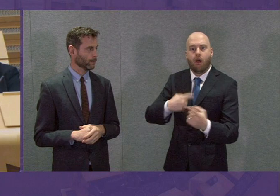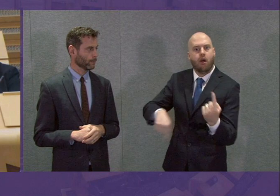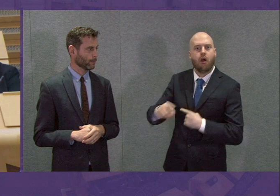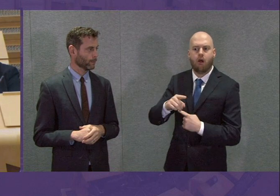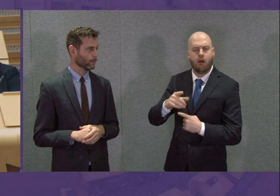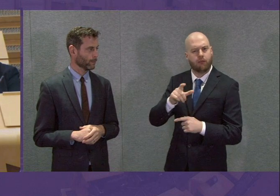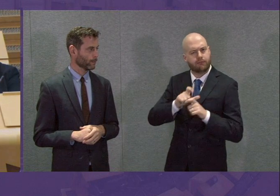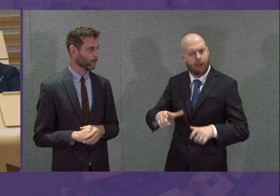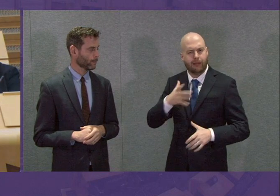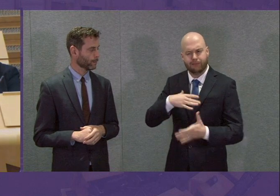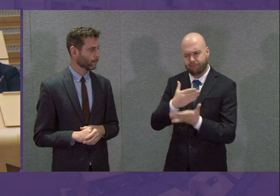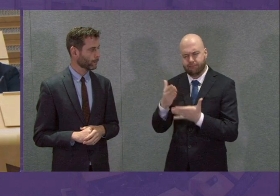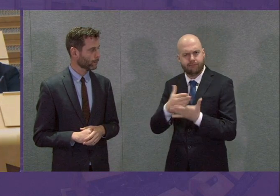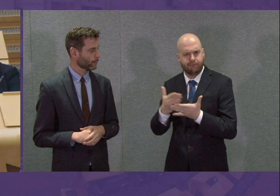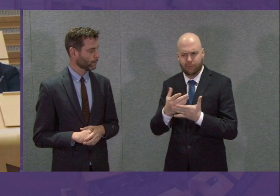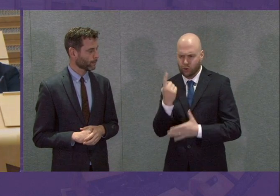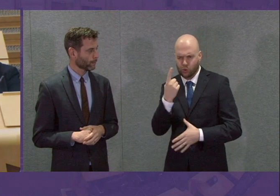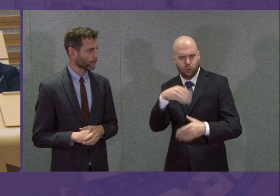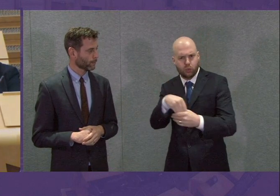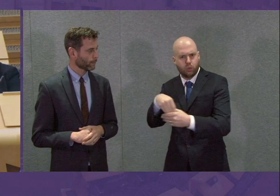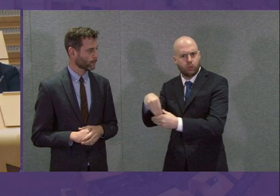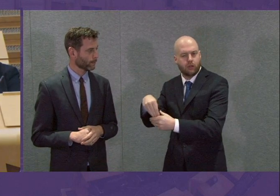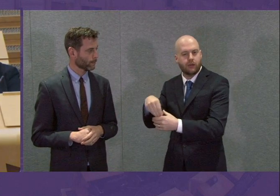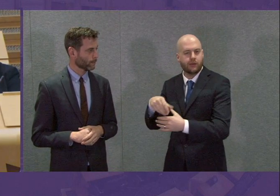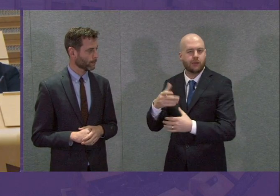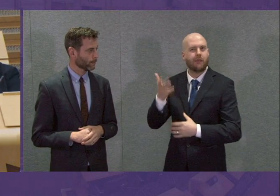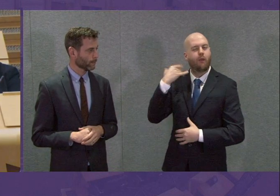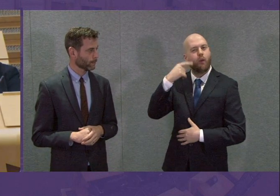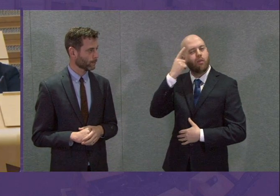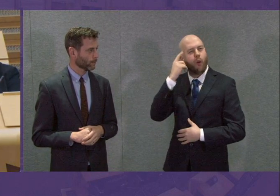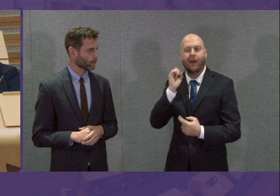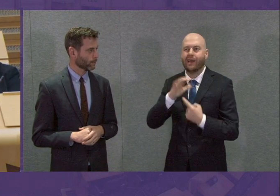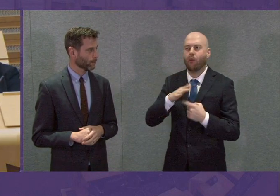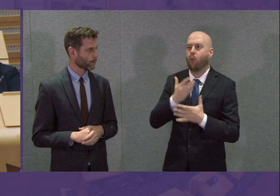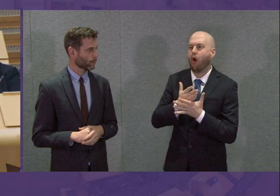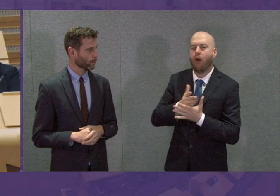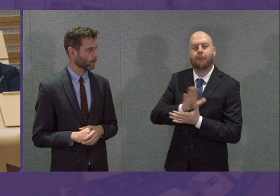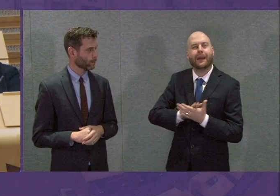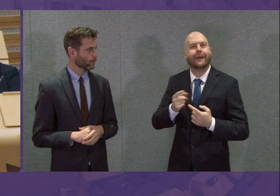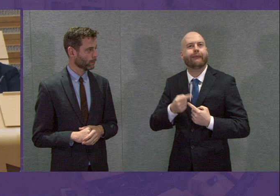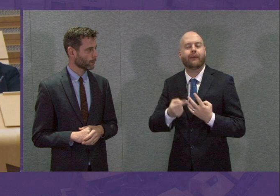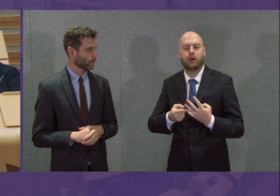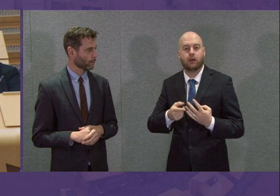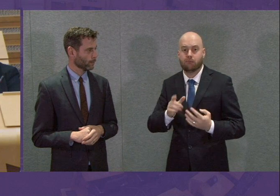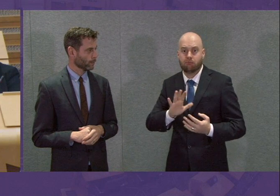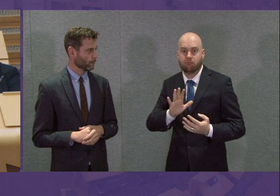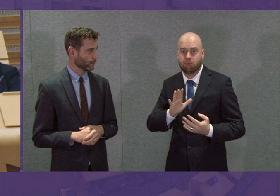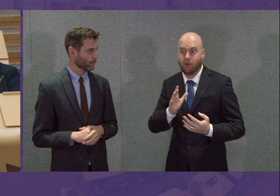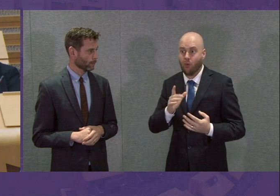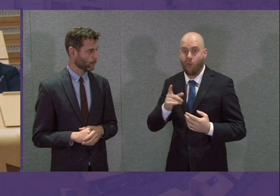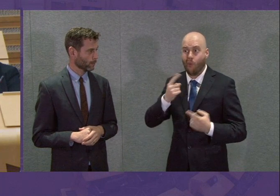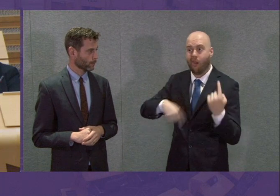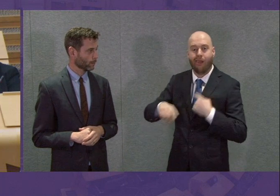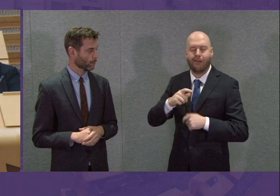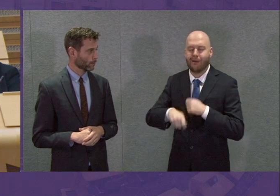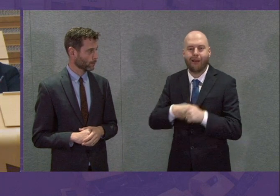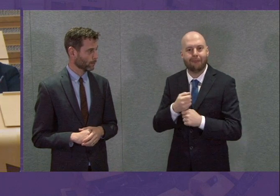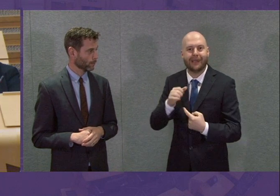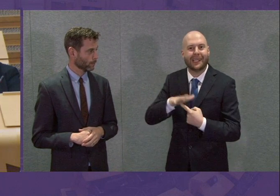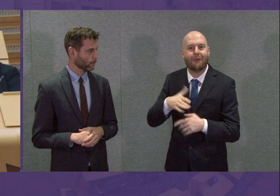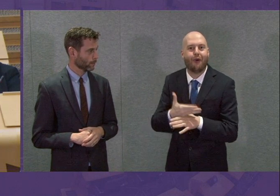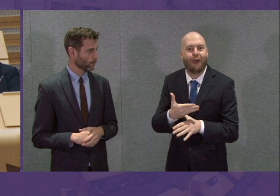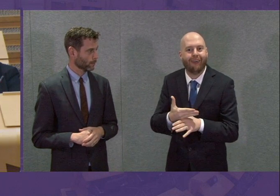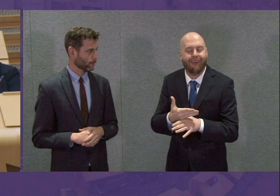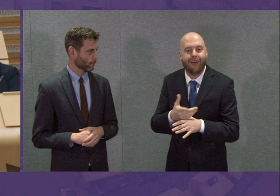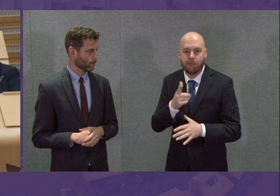clarified and is not as straightforward as it at first seems. Because, however desirable, if everyone becomes a key worker, then we're right back where we started.